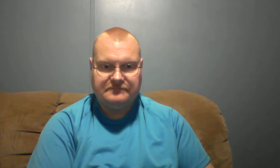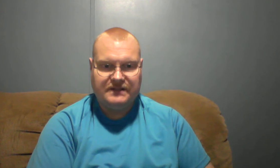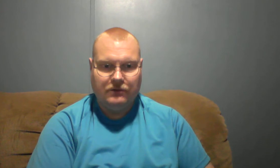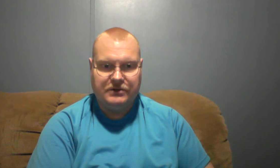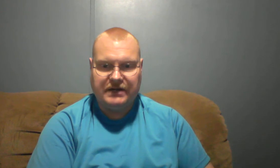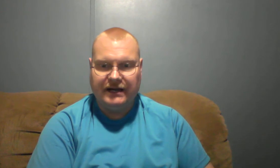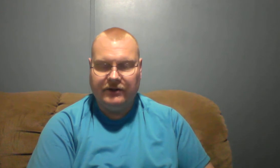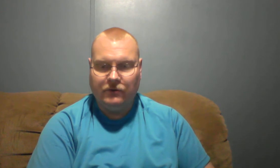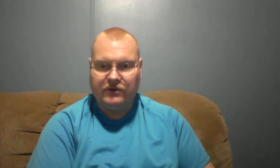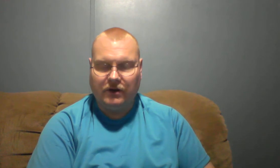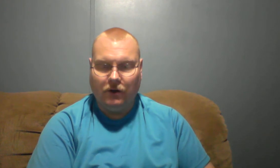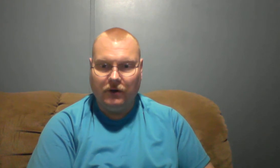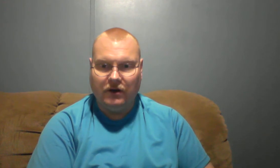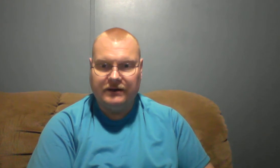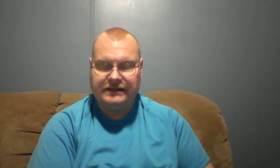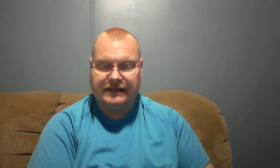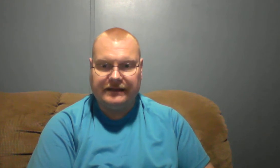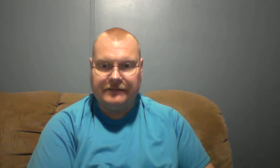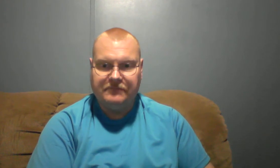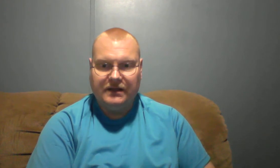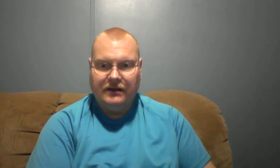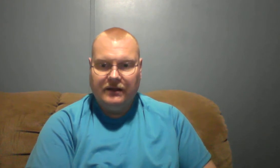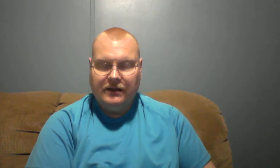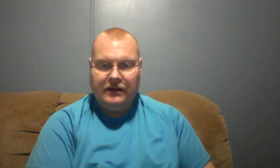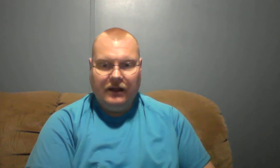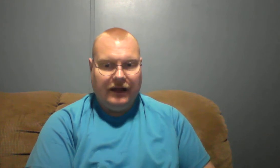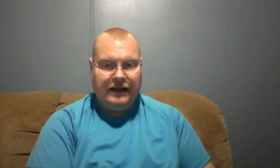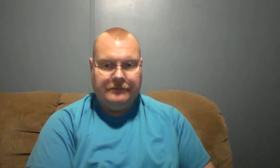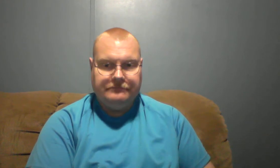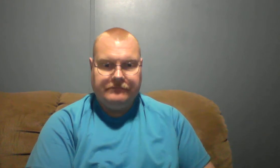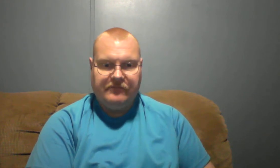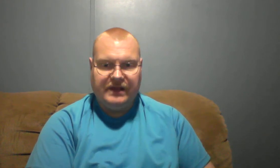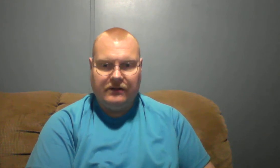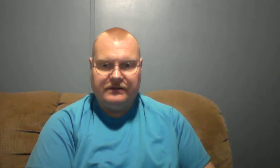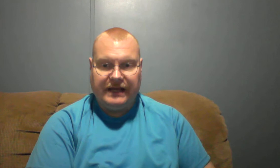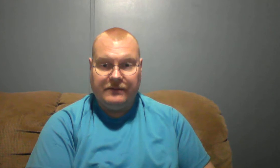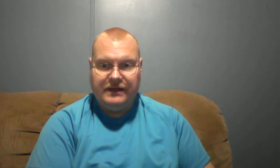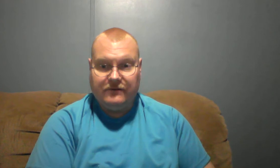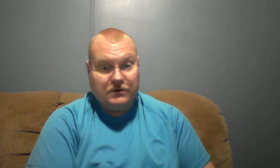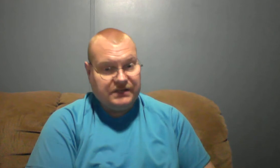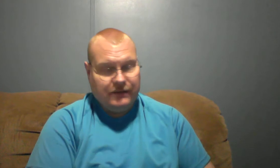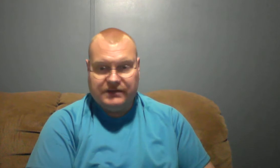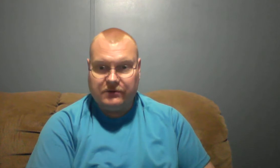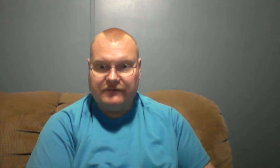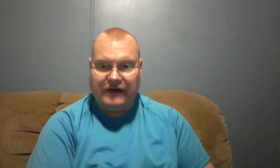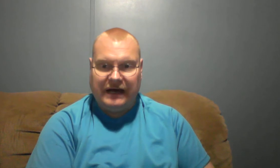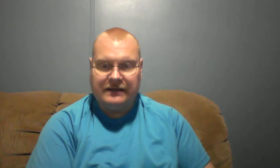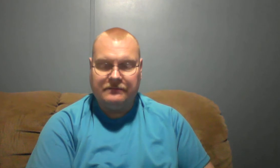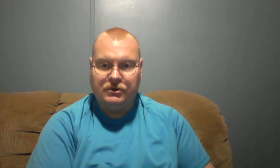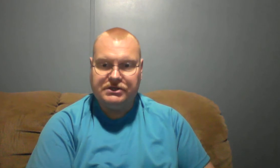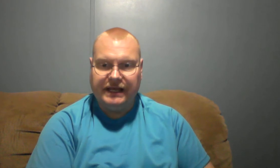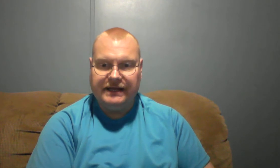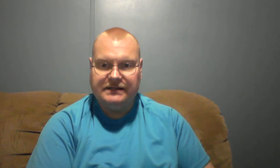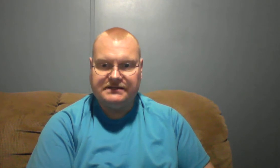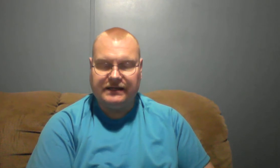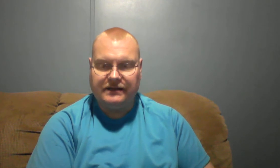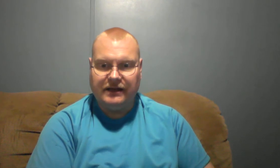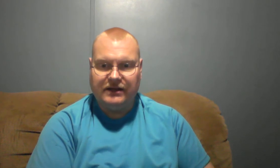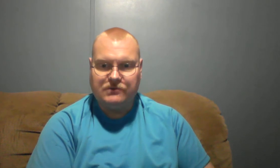we try to do it with our whole heart and, uh, uh, you know, the enemy, of course, the enemy is going to fight and push against and, you know, that's why